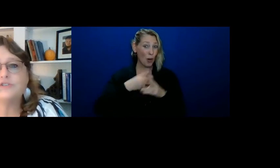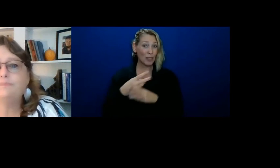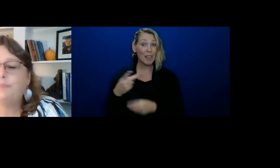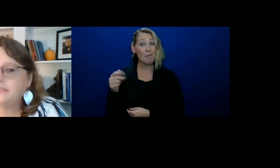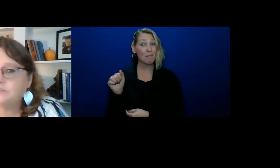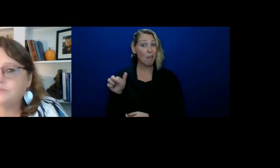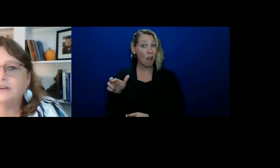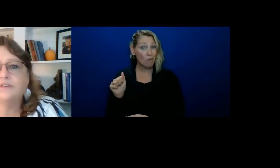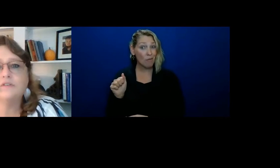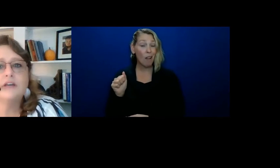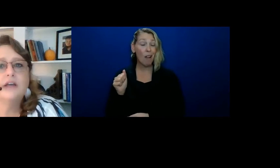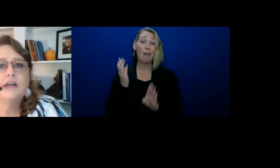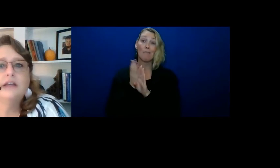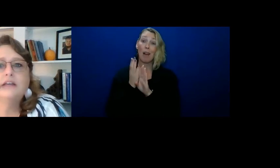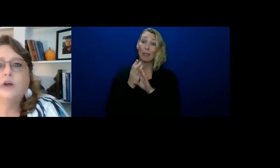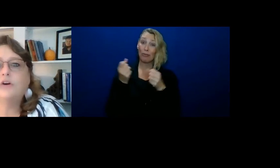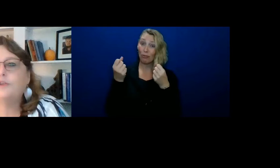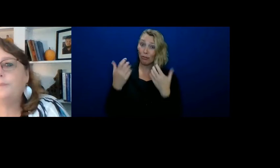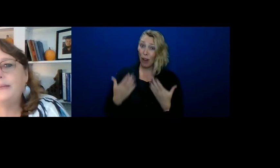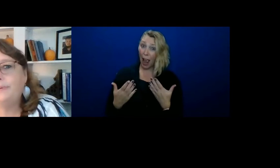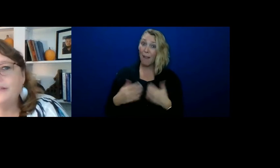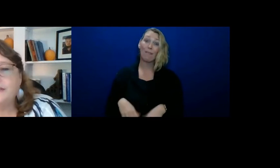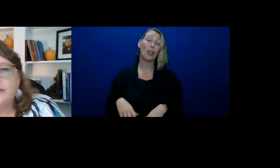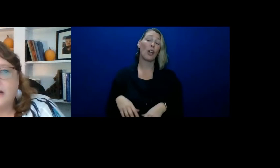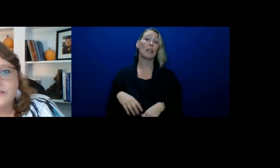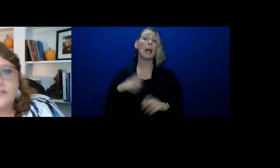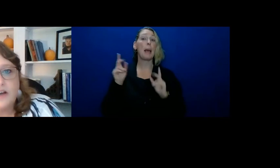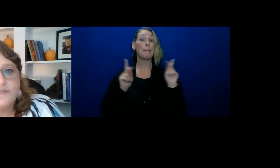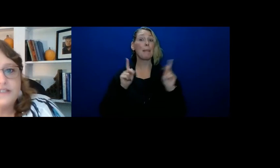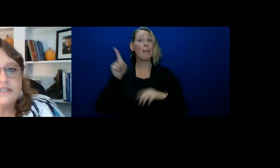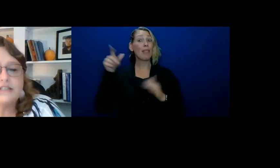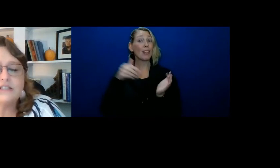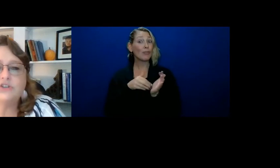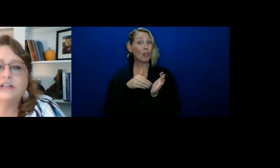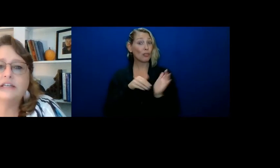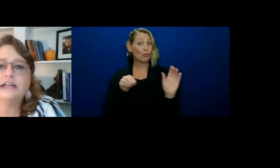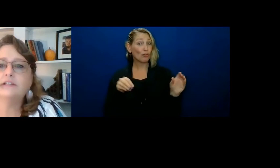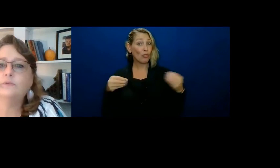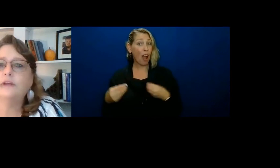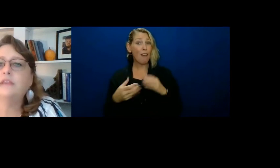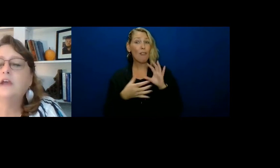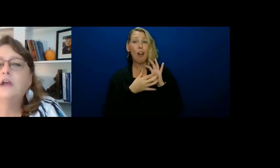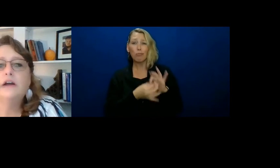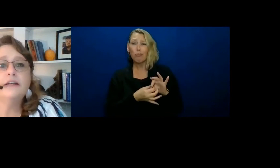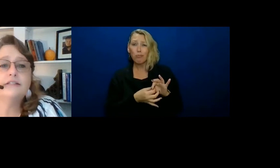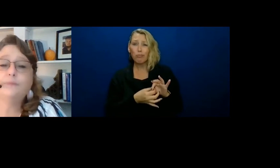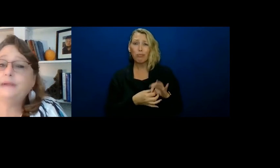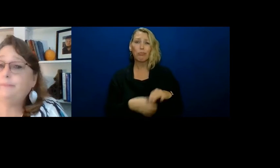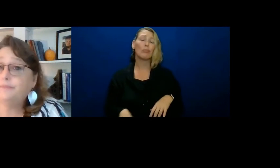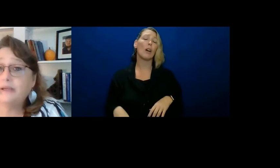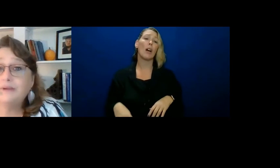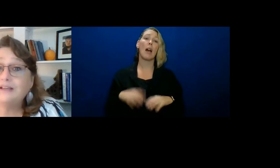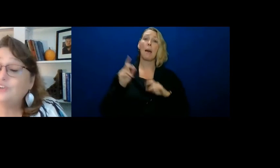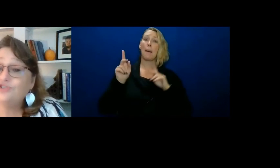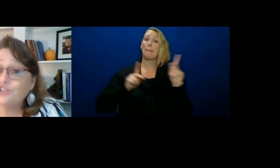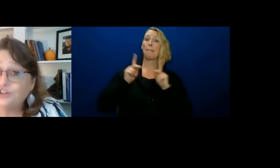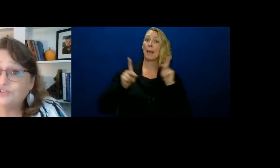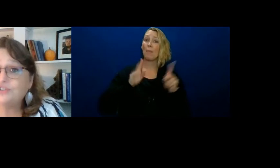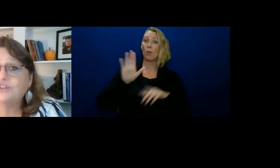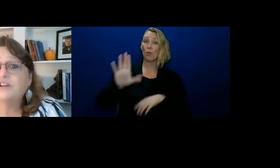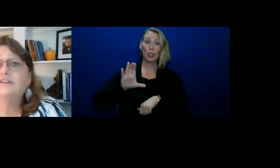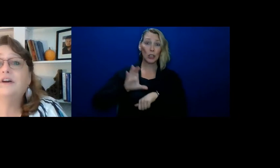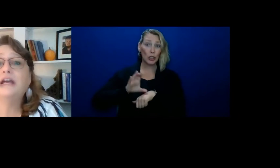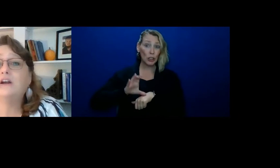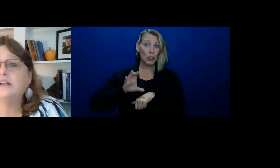Paraprofessionals, bus drivers, you know, are there people at the doctor's offices that you're connected with? Is there people maybe at your